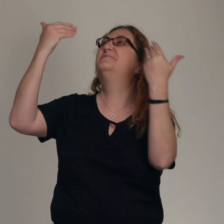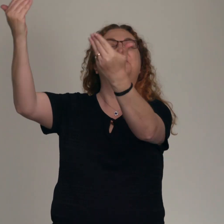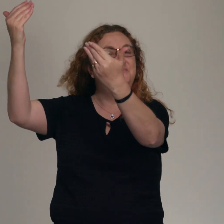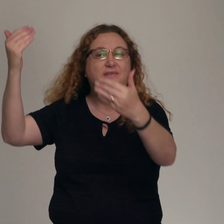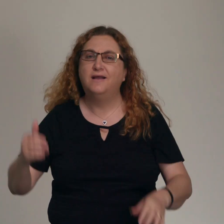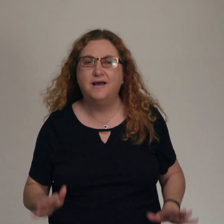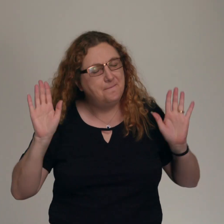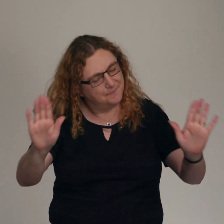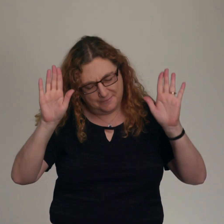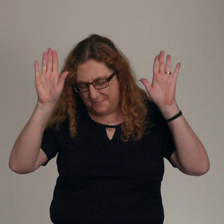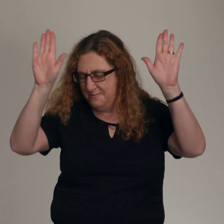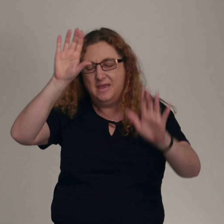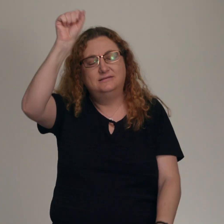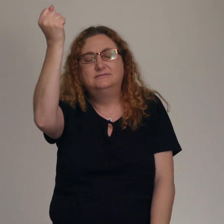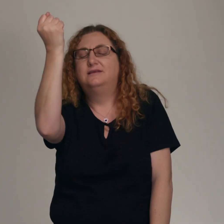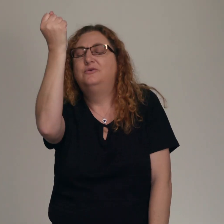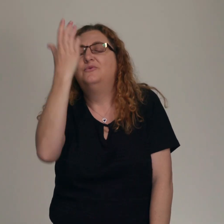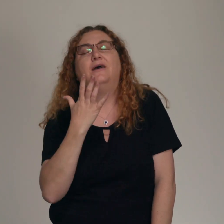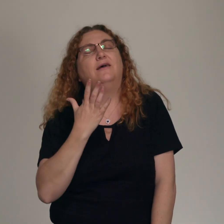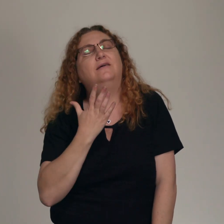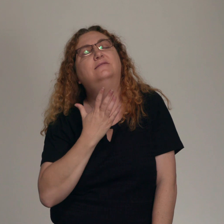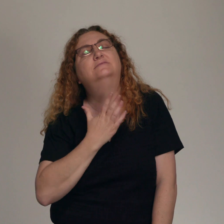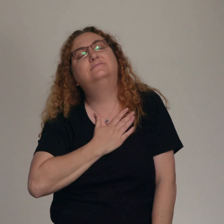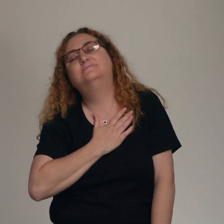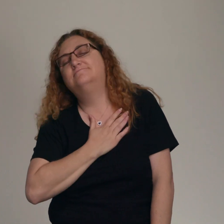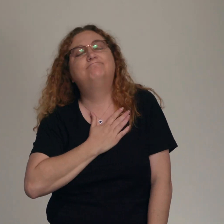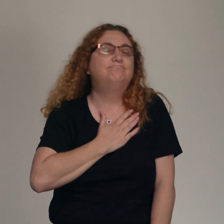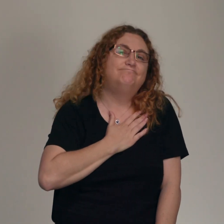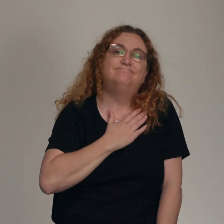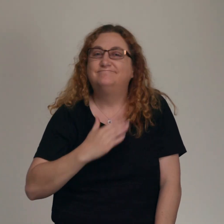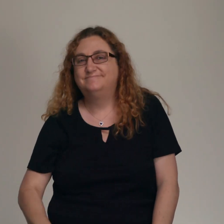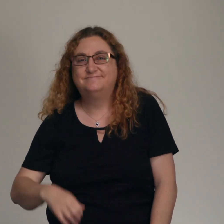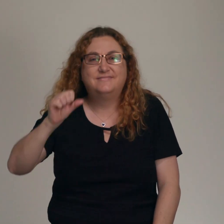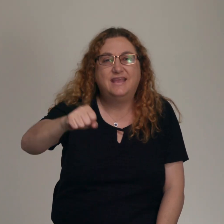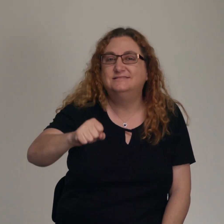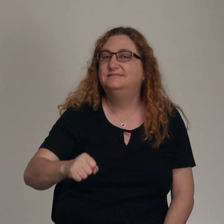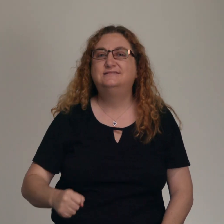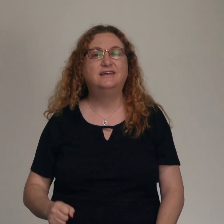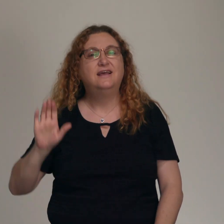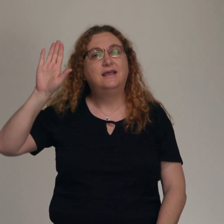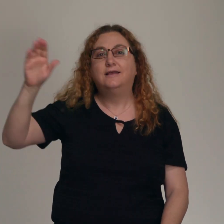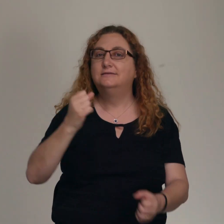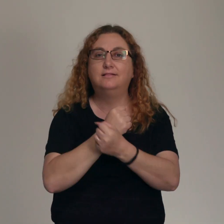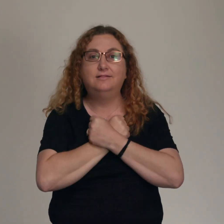Yeah, this is amazing grace And this is unfailing